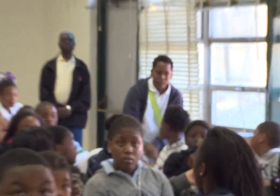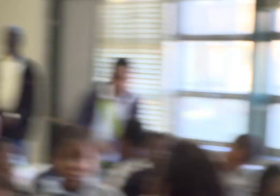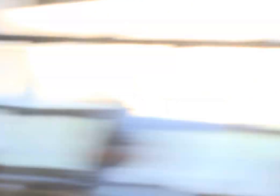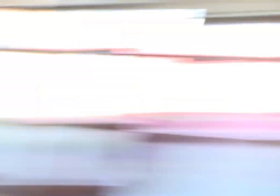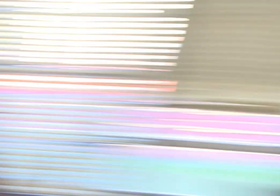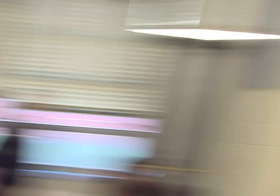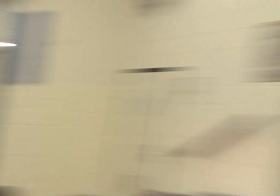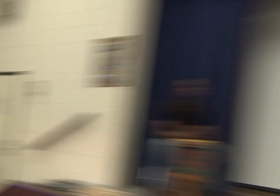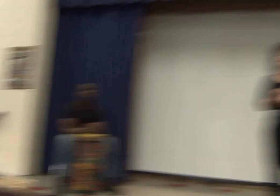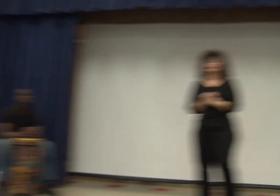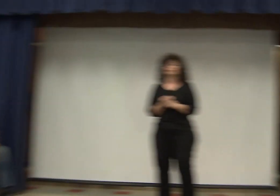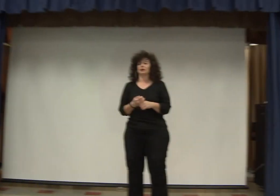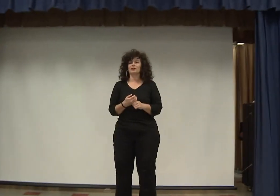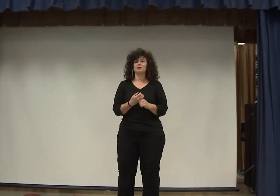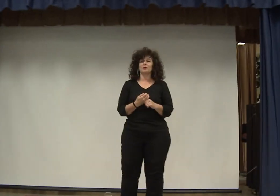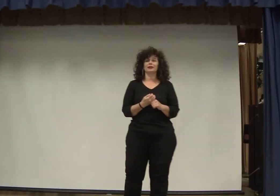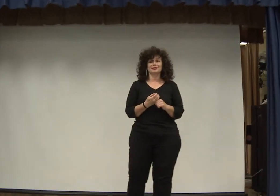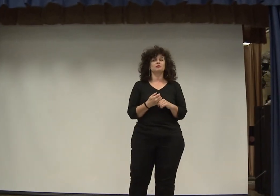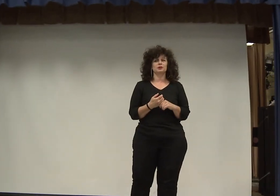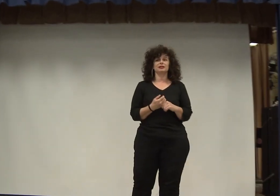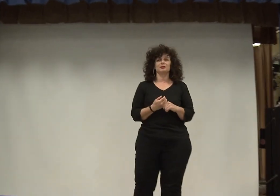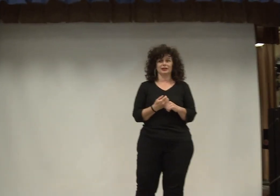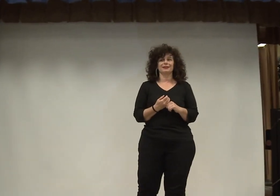So would have to say my favorite book that I wrote is The Music in Me.